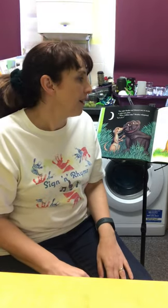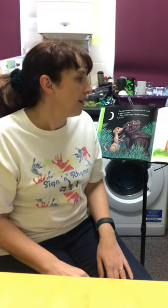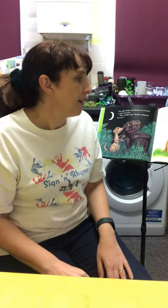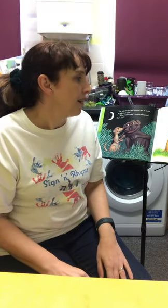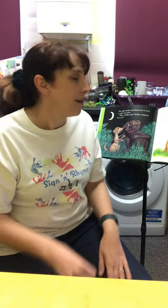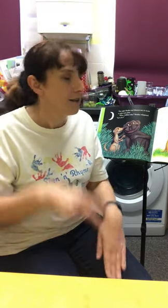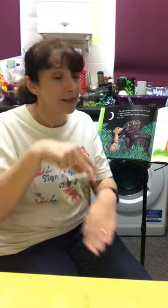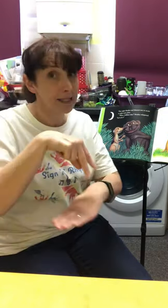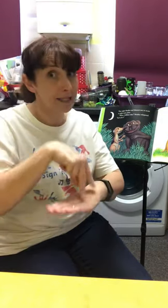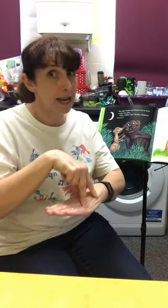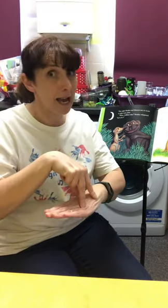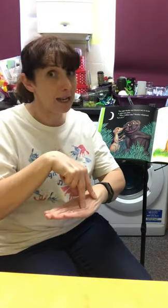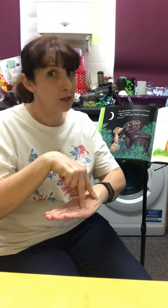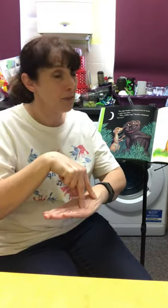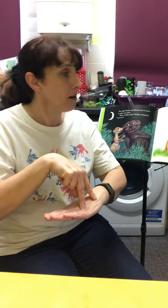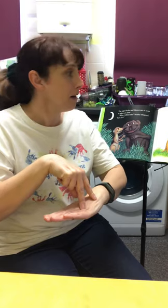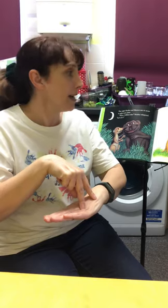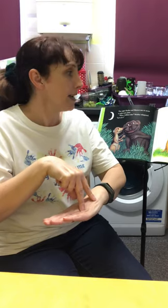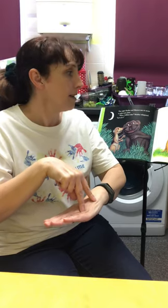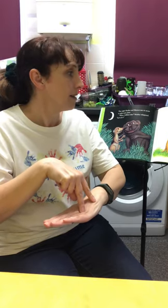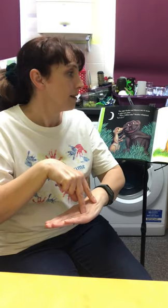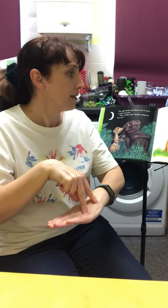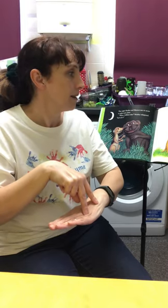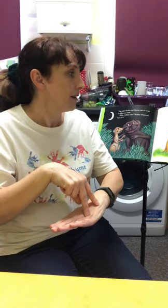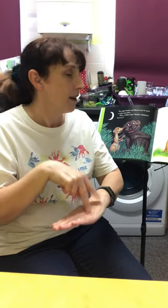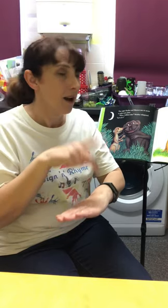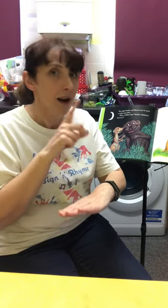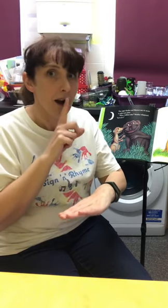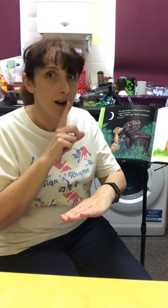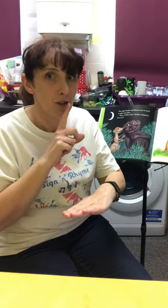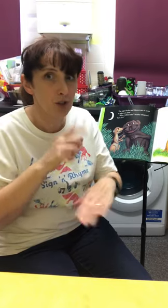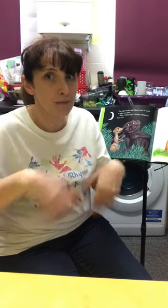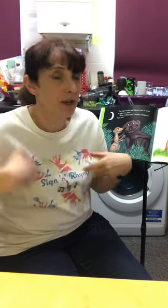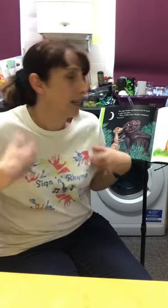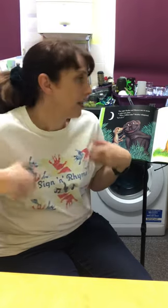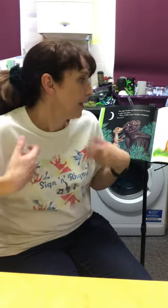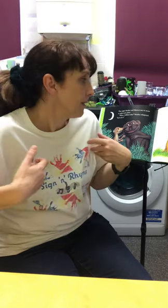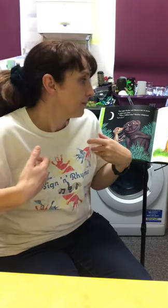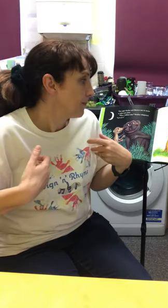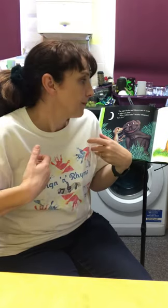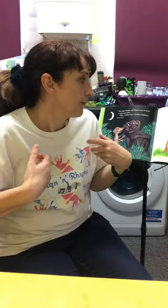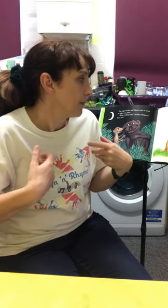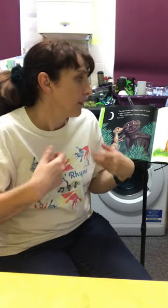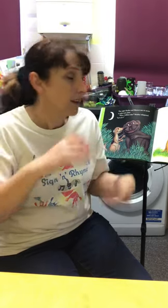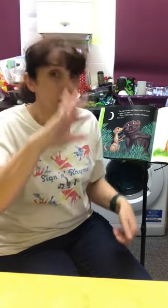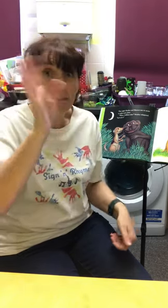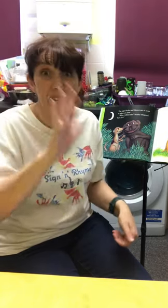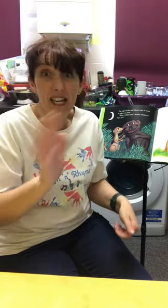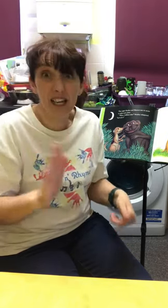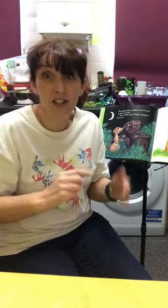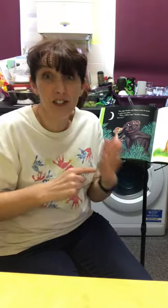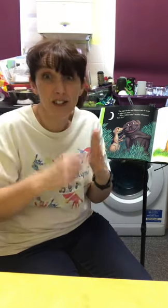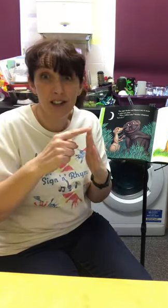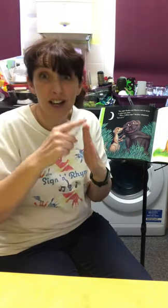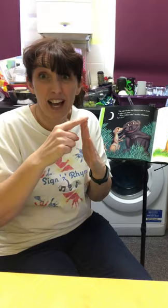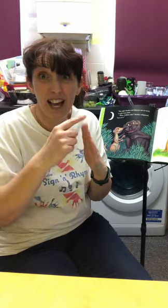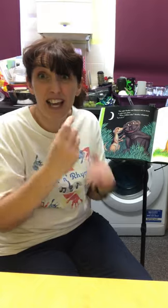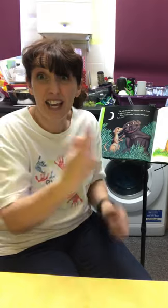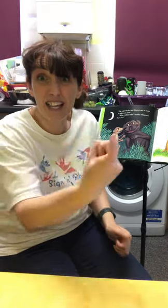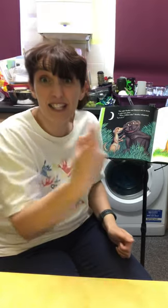Stand by, hushed monkey. Chameleon is